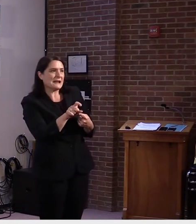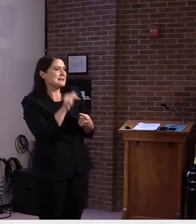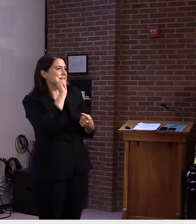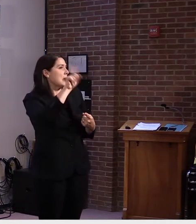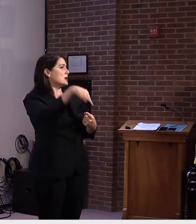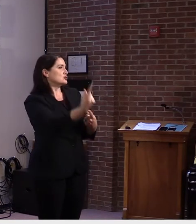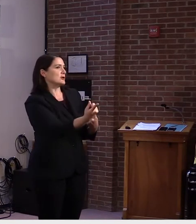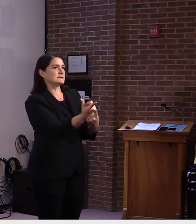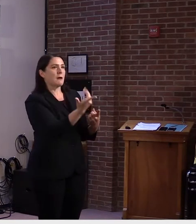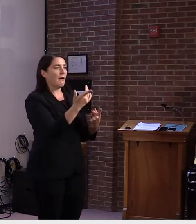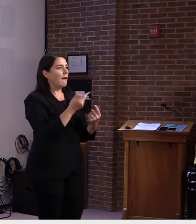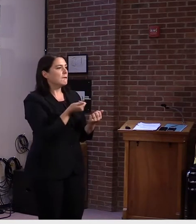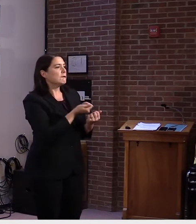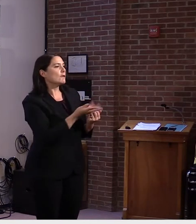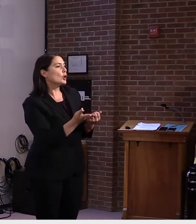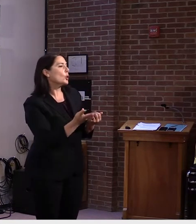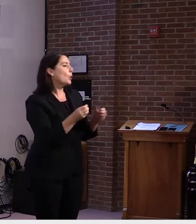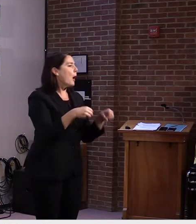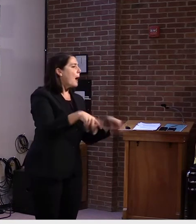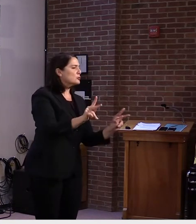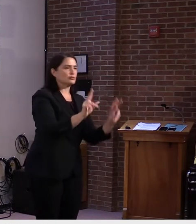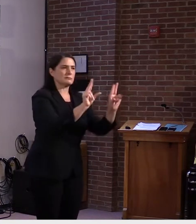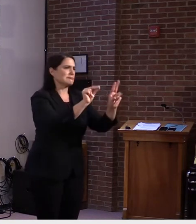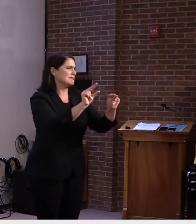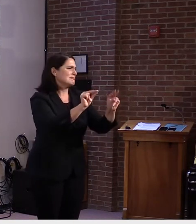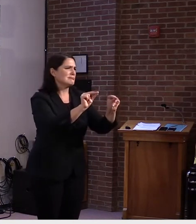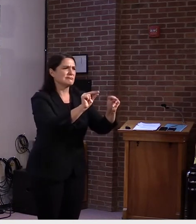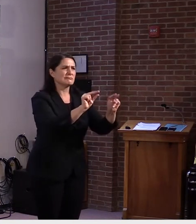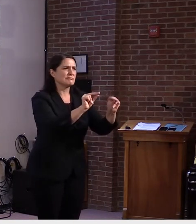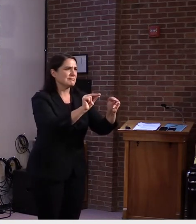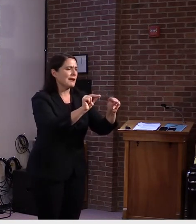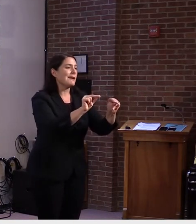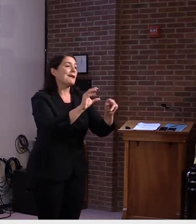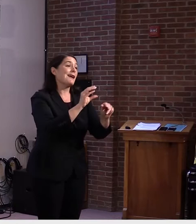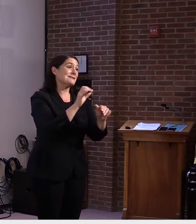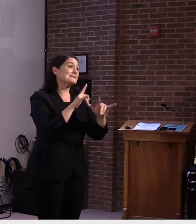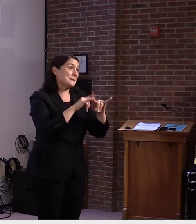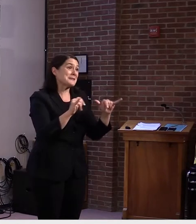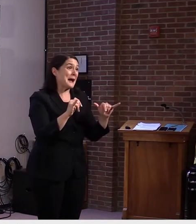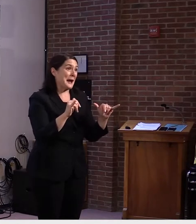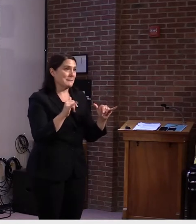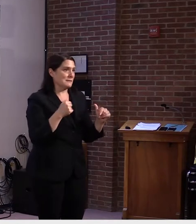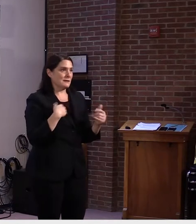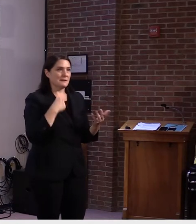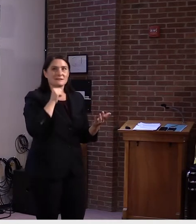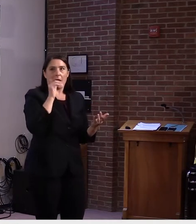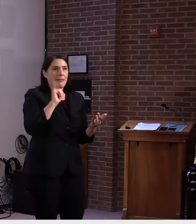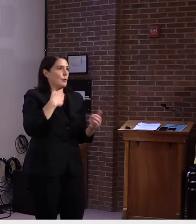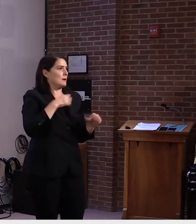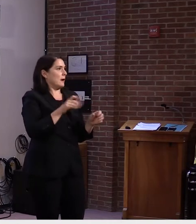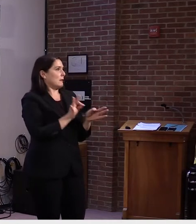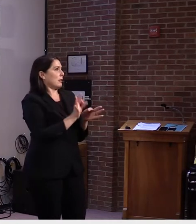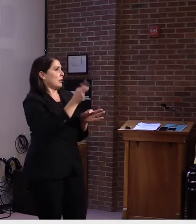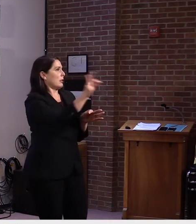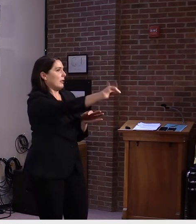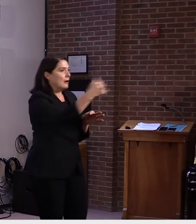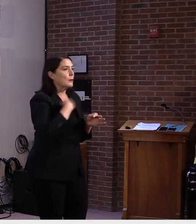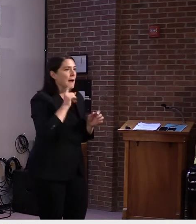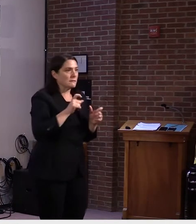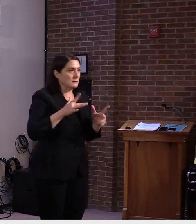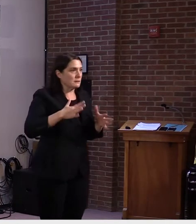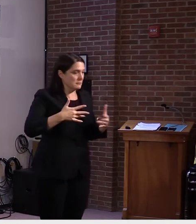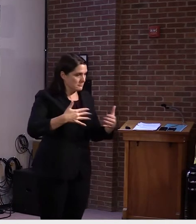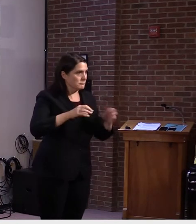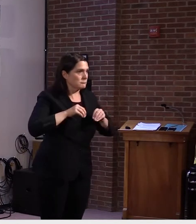vacuum as we, as we move forward. Nonetheless, we have to move quickly to get this system up in, in